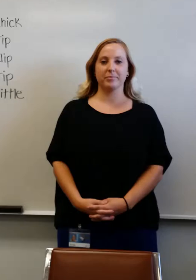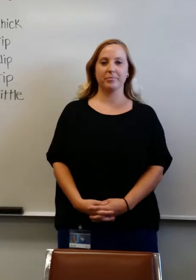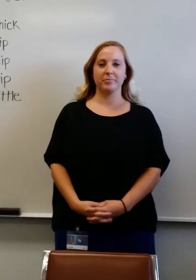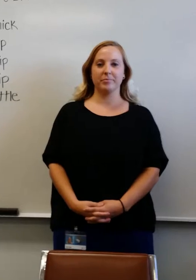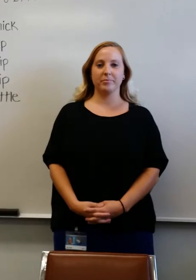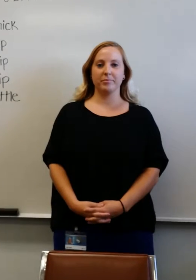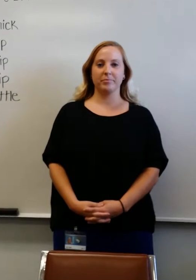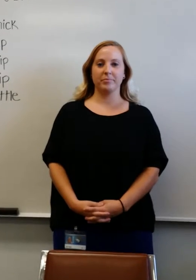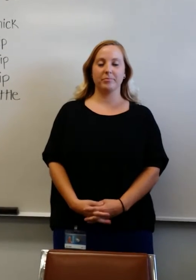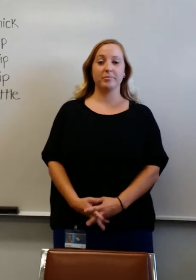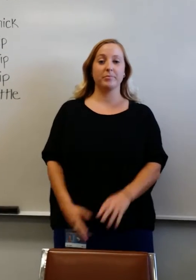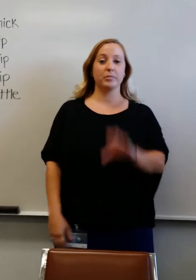Chick.